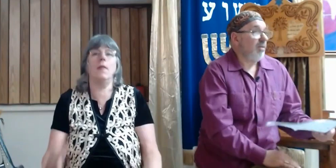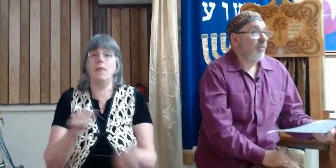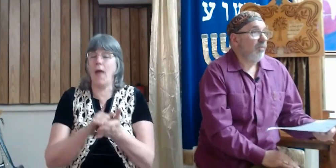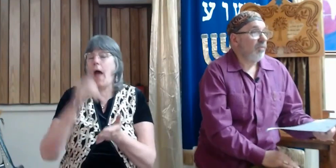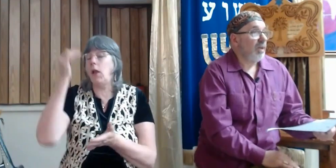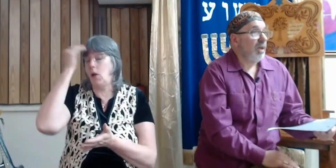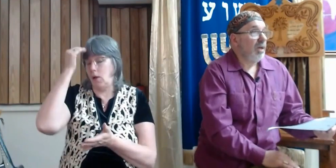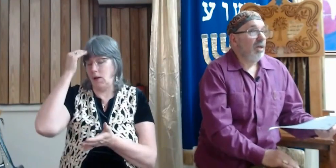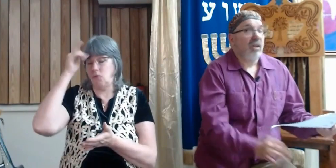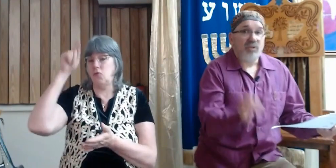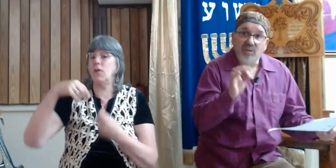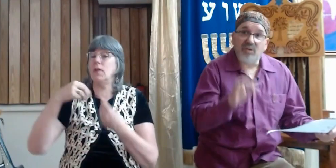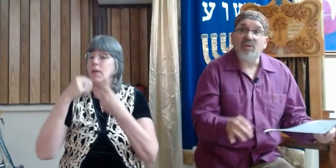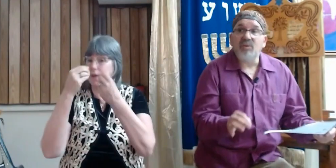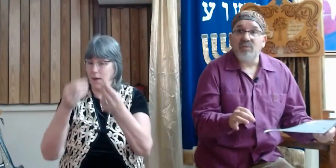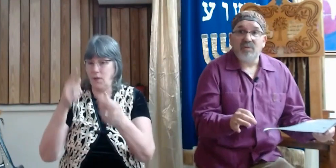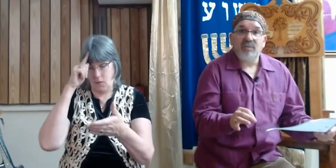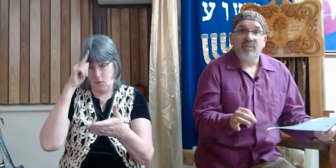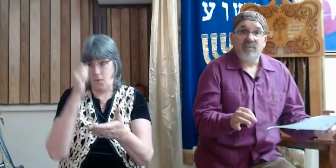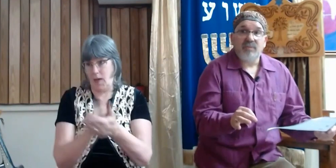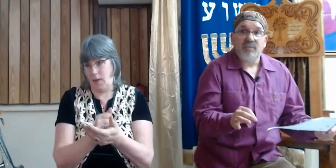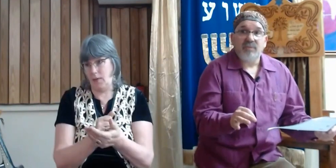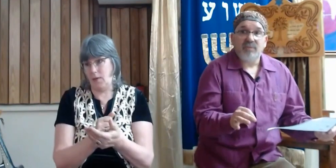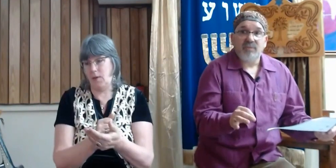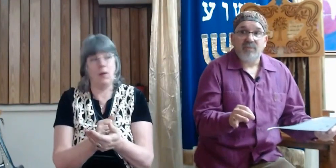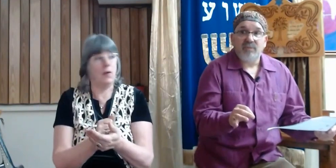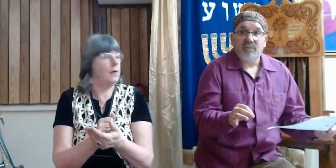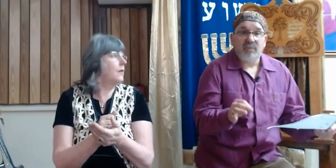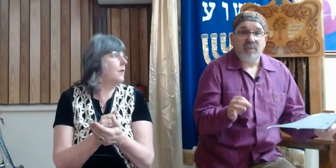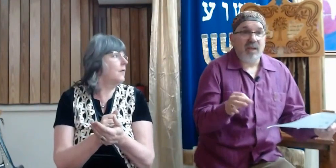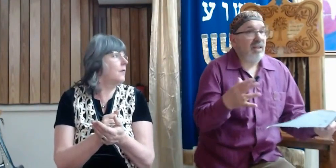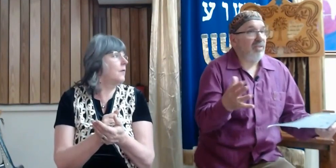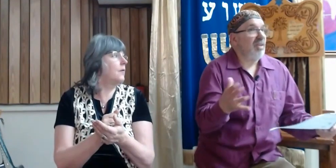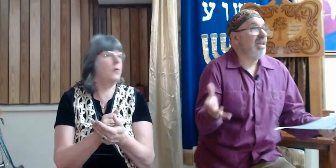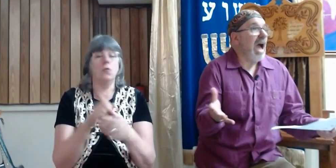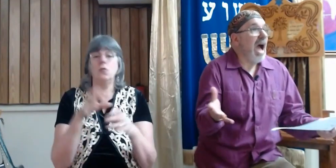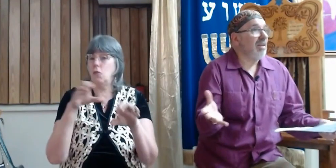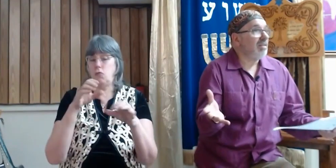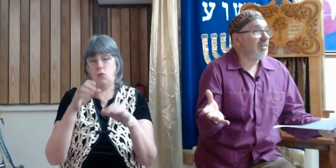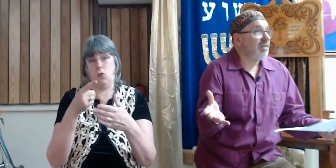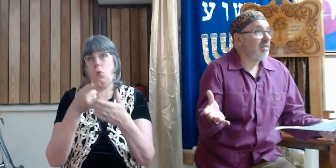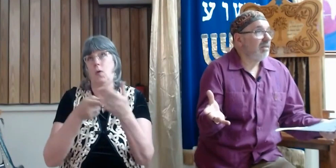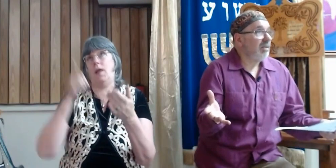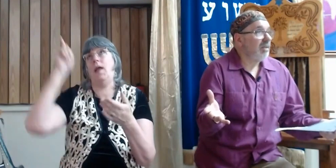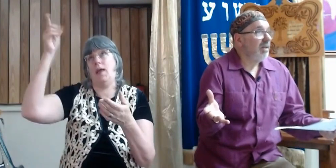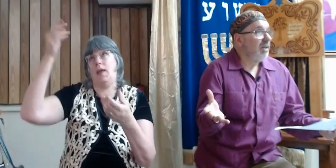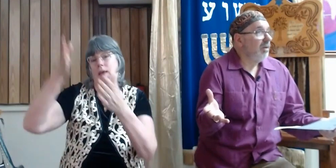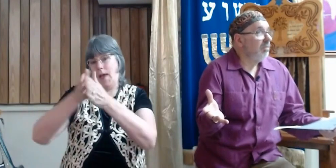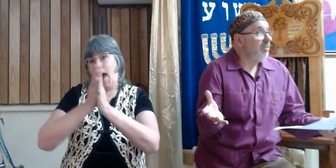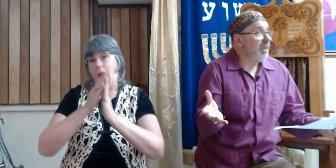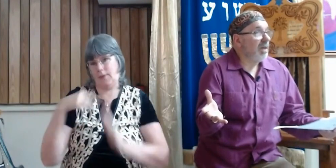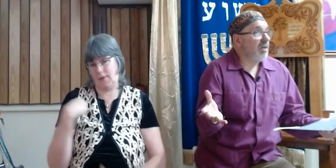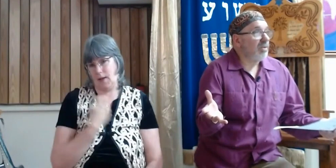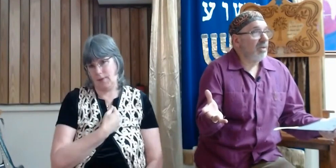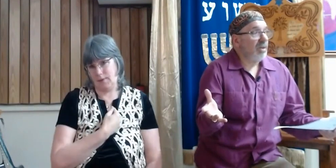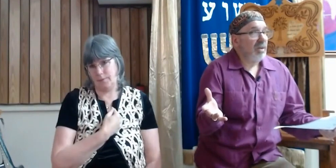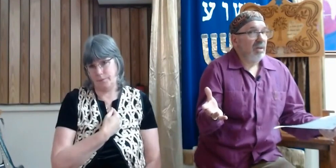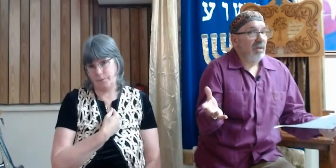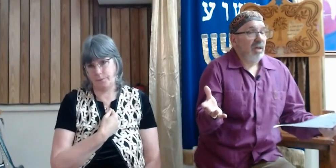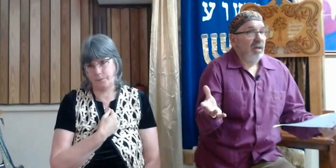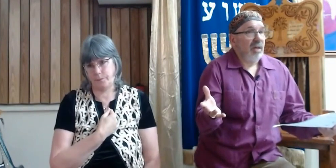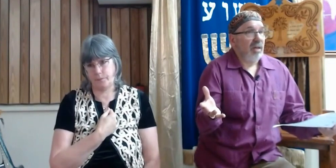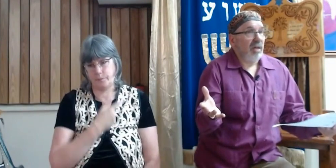to do anything he asks because